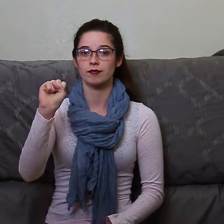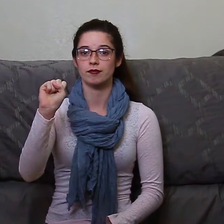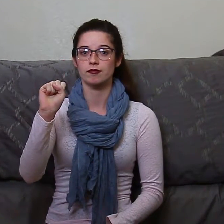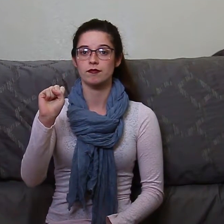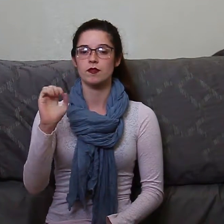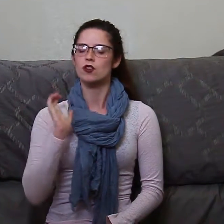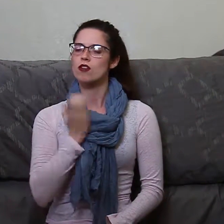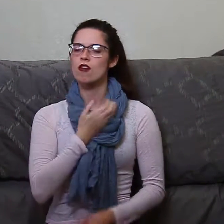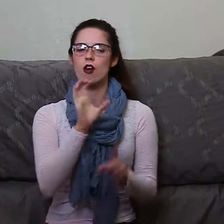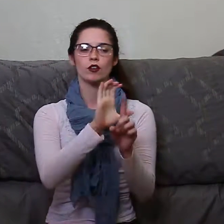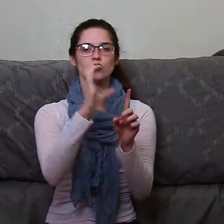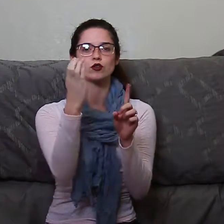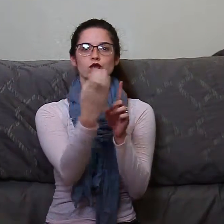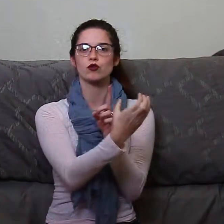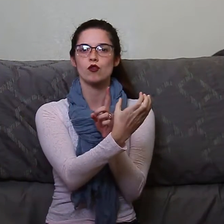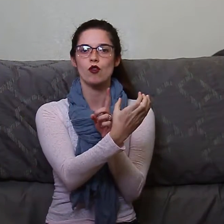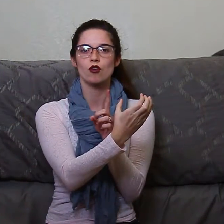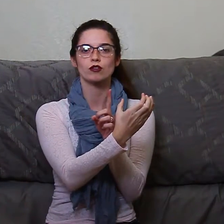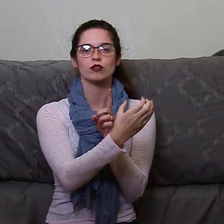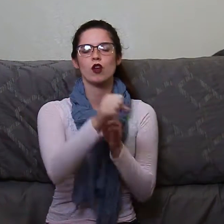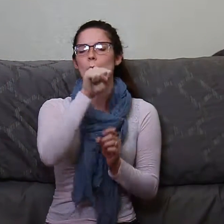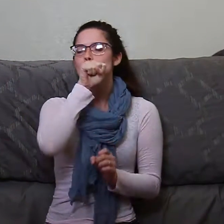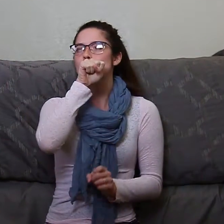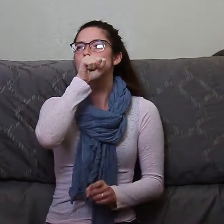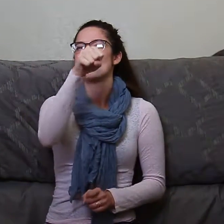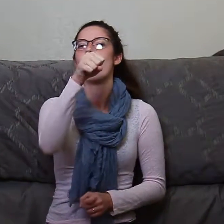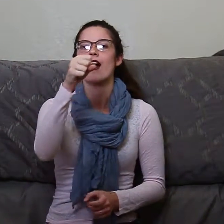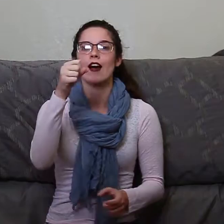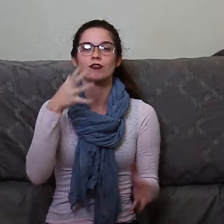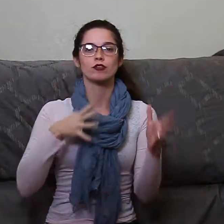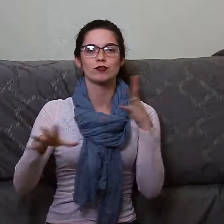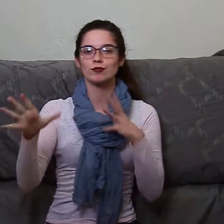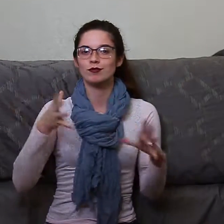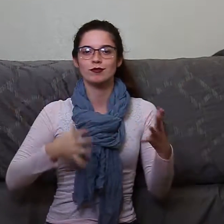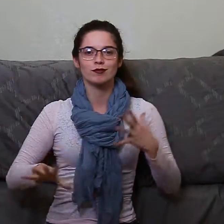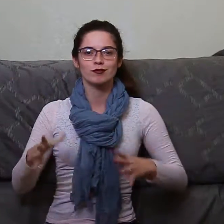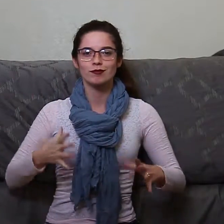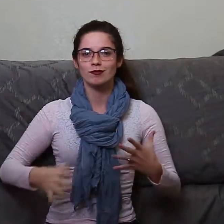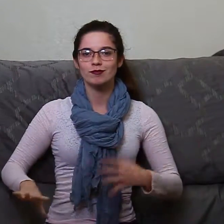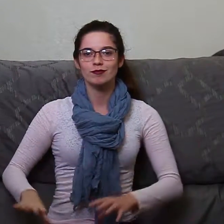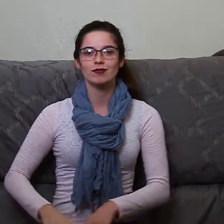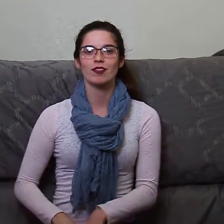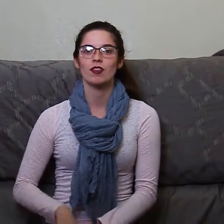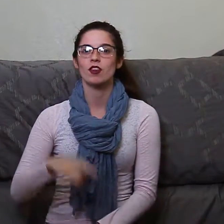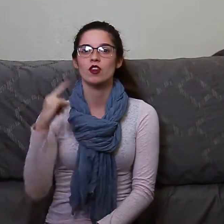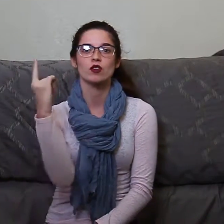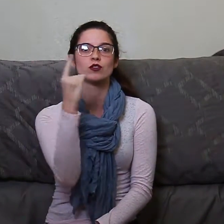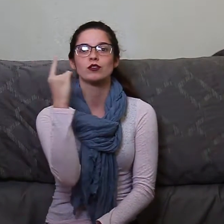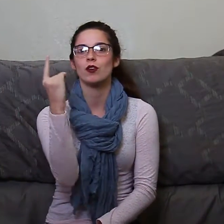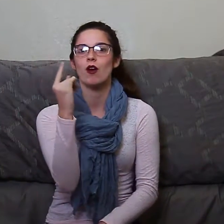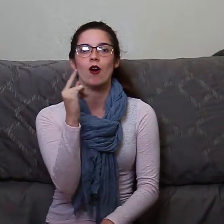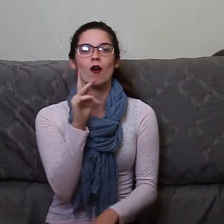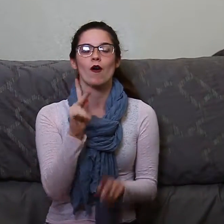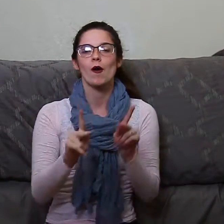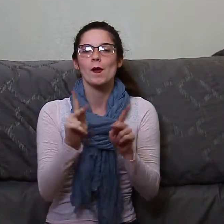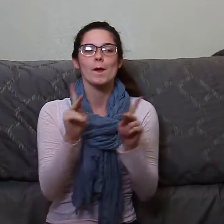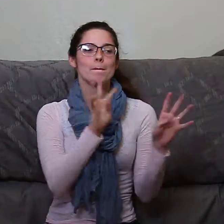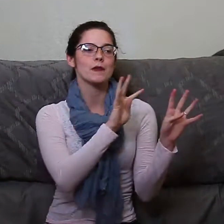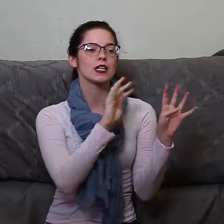There always seems to be some award ceremony or gala where people are talking about what everyone is wearing. And it seems like it's always